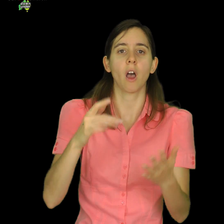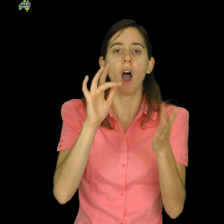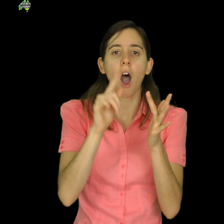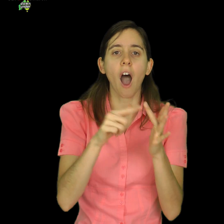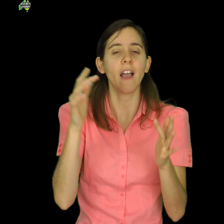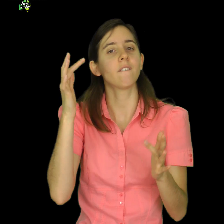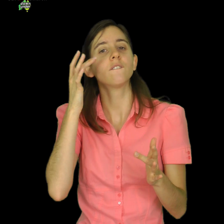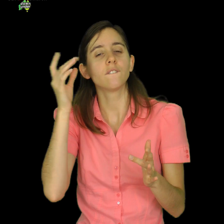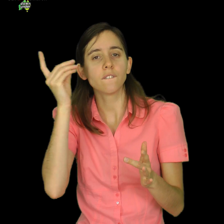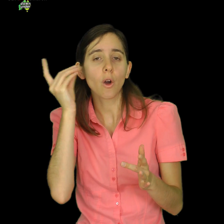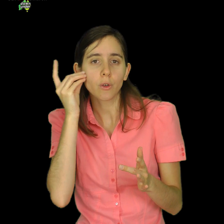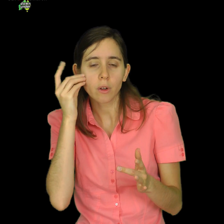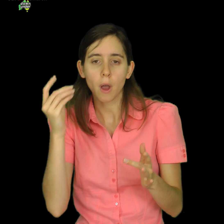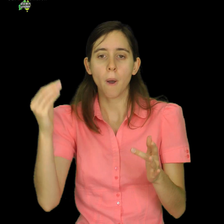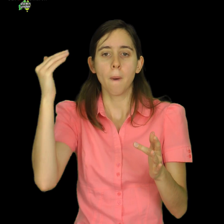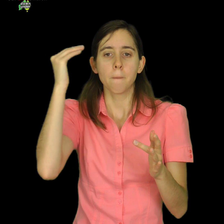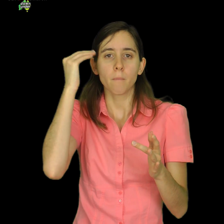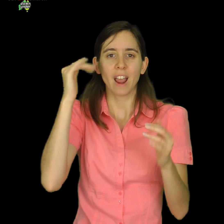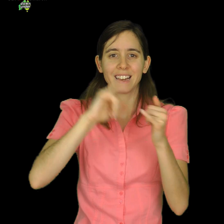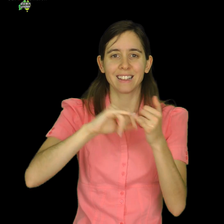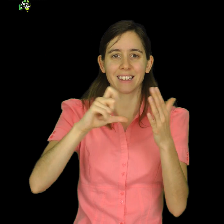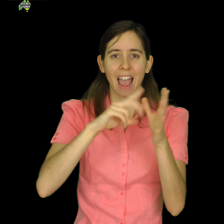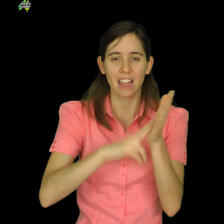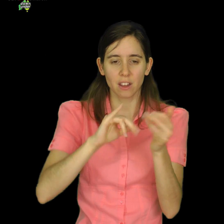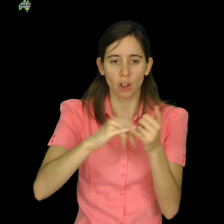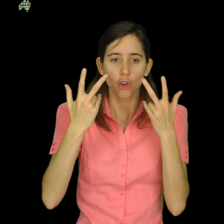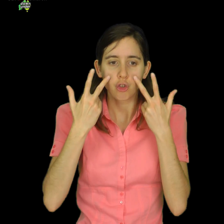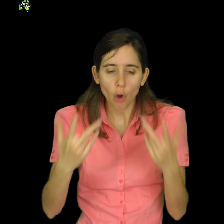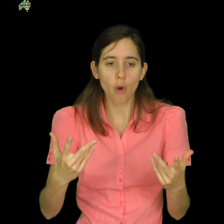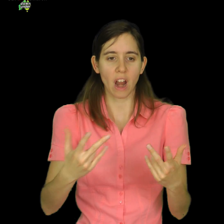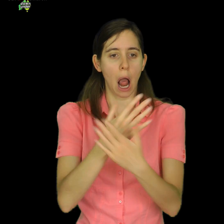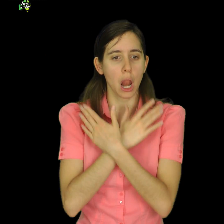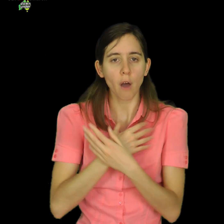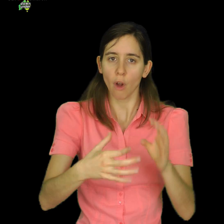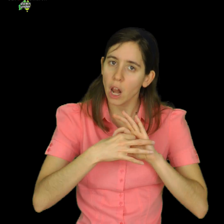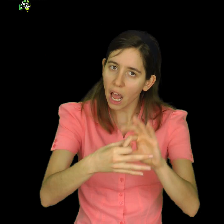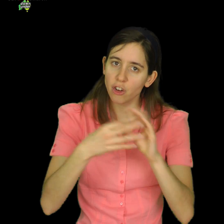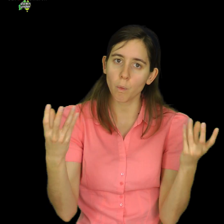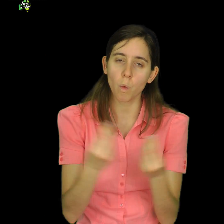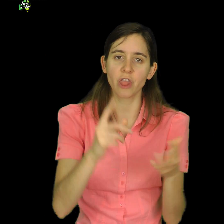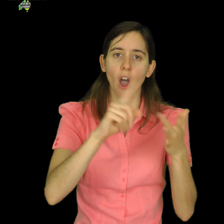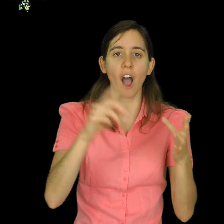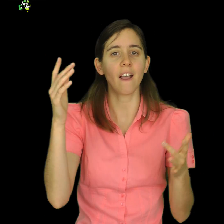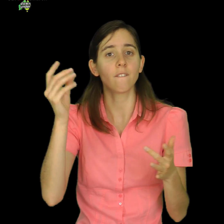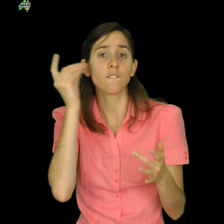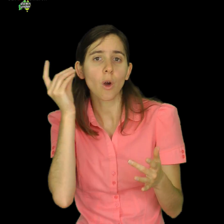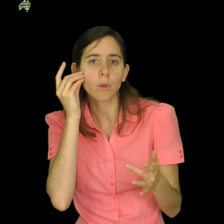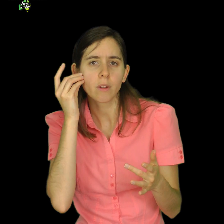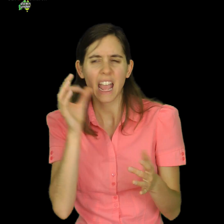showed a literal love relationship with the iPhone. They didn't just like the phone or enjoy the